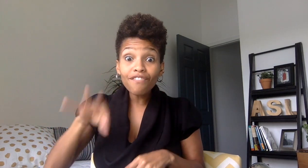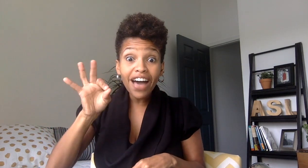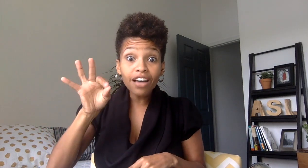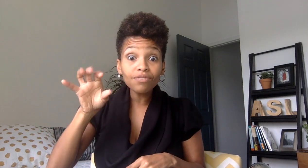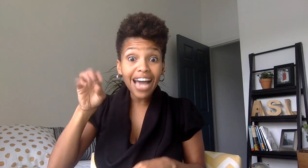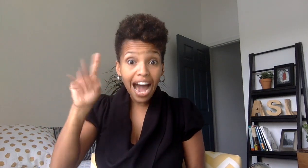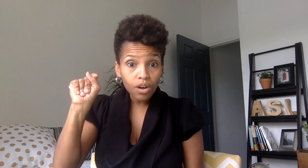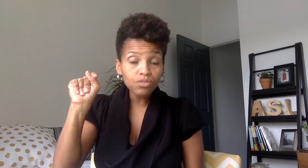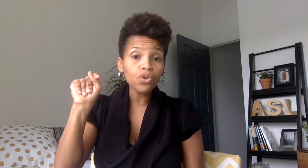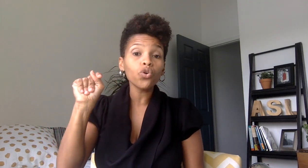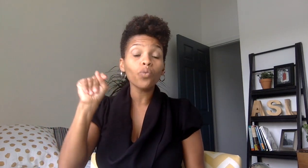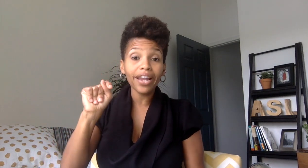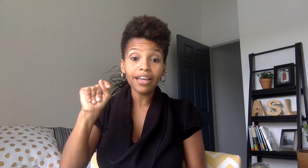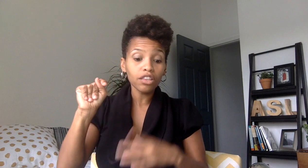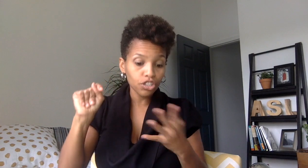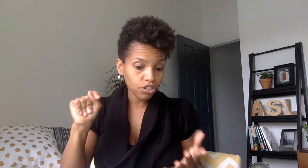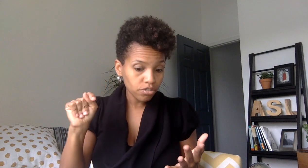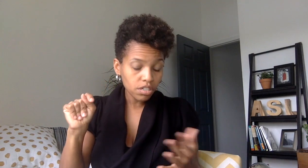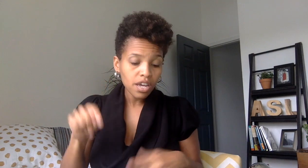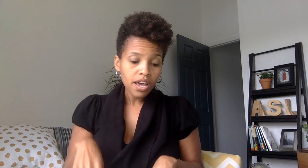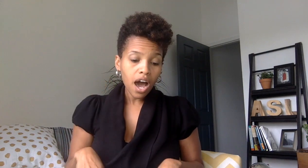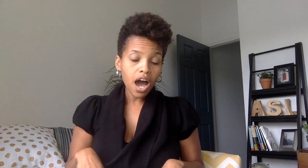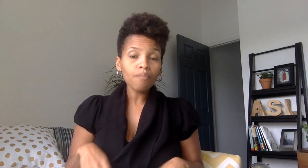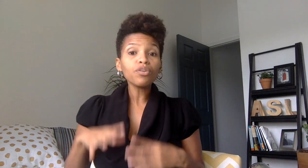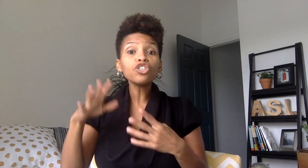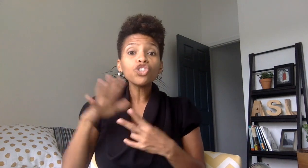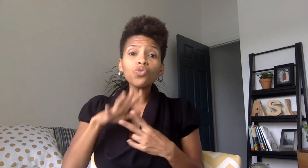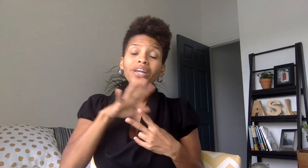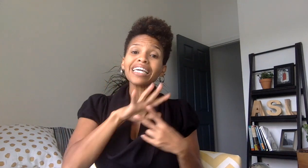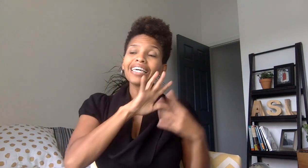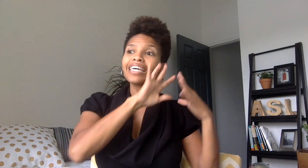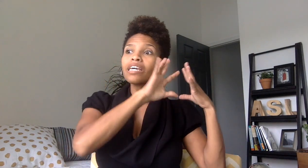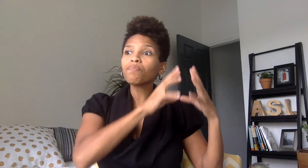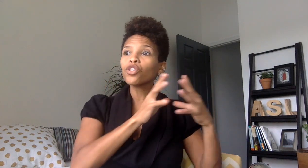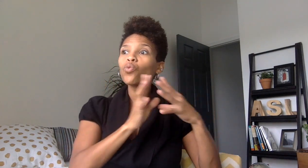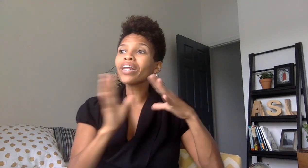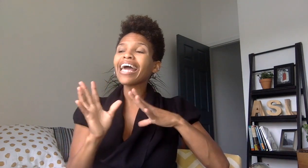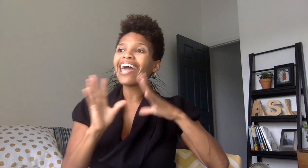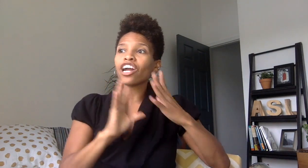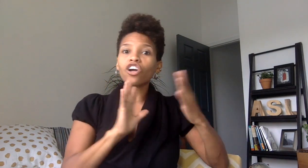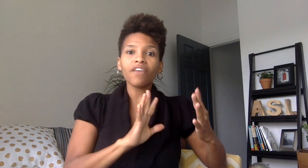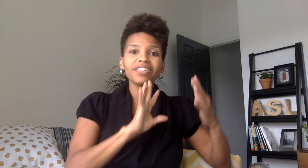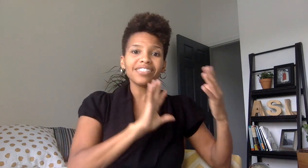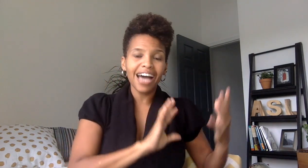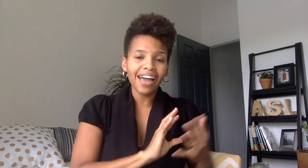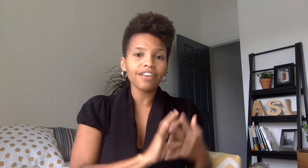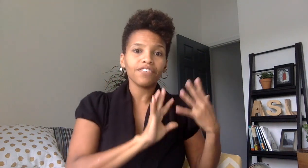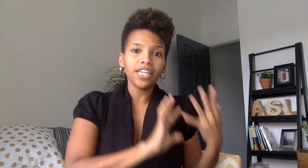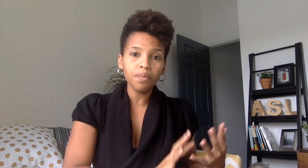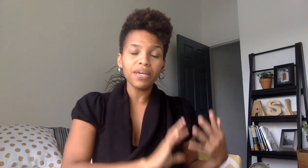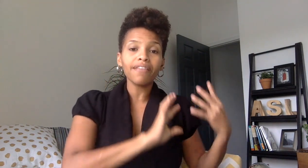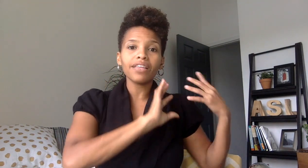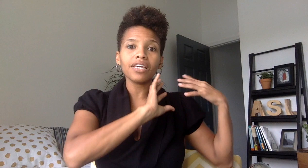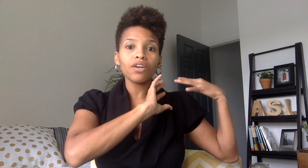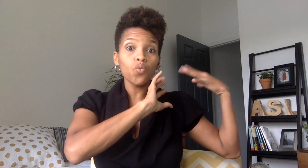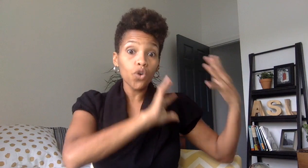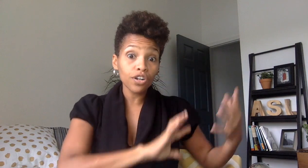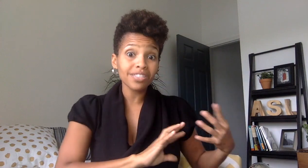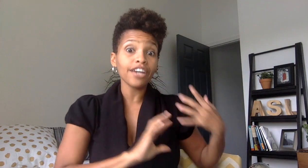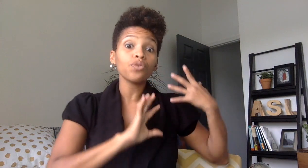found out or when i learned um we do want to keep you want to air on the side of keeping the words that you